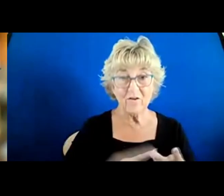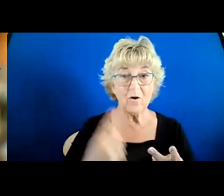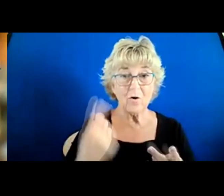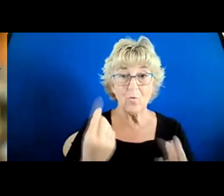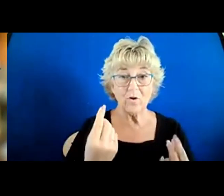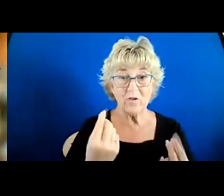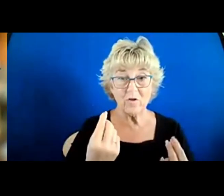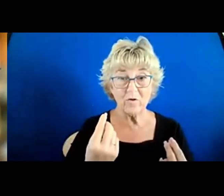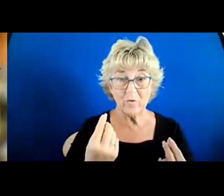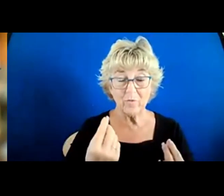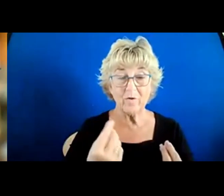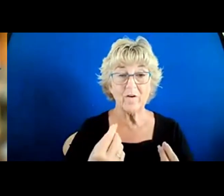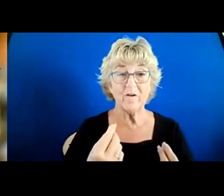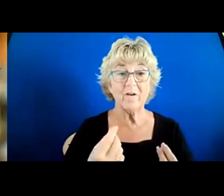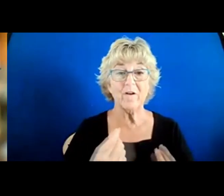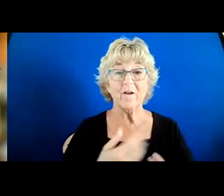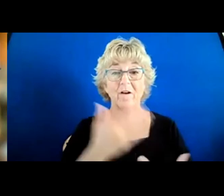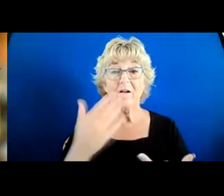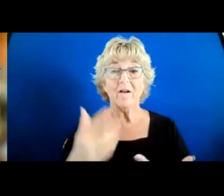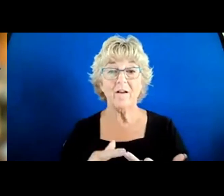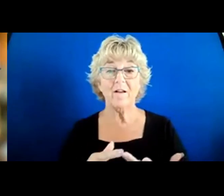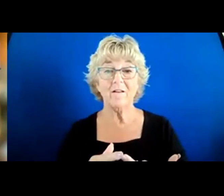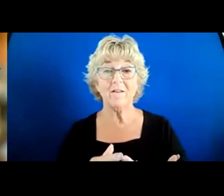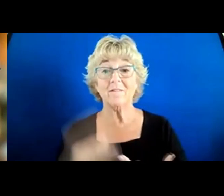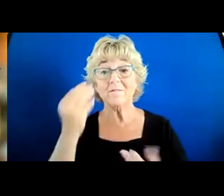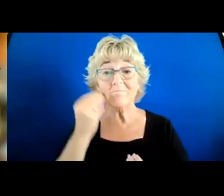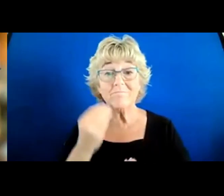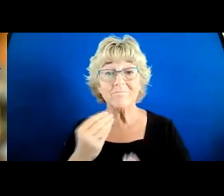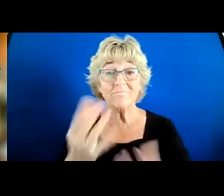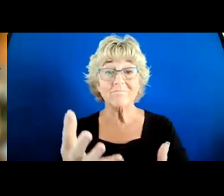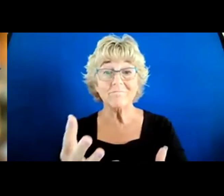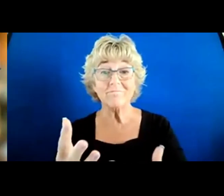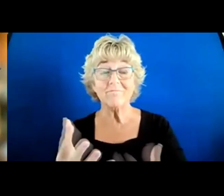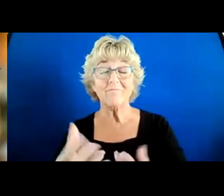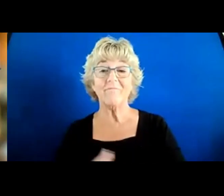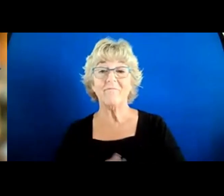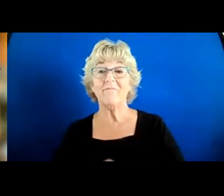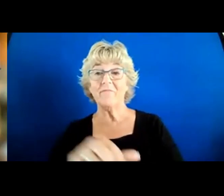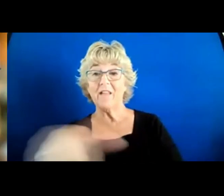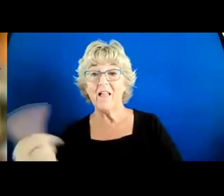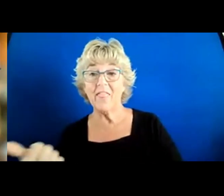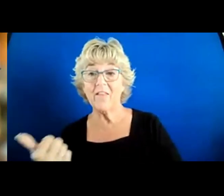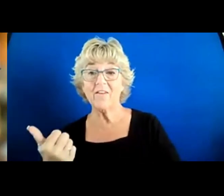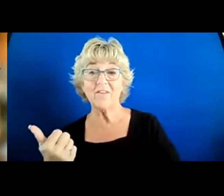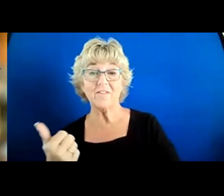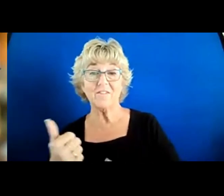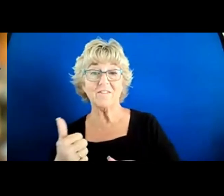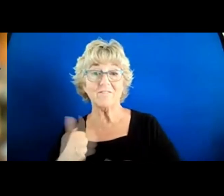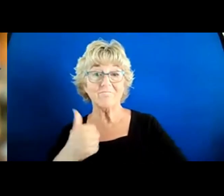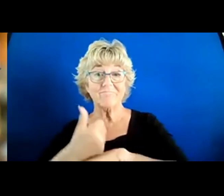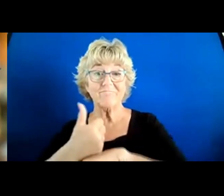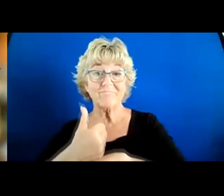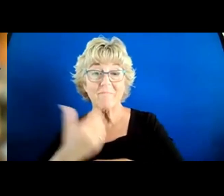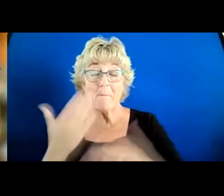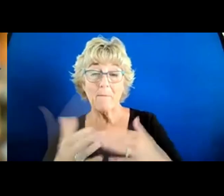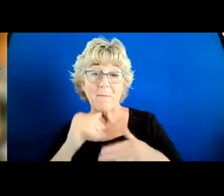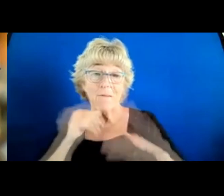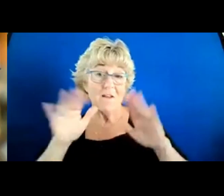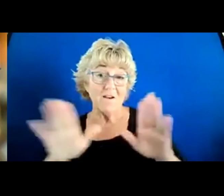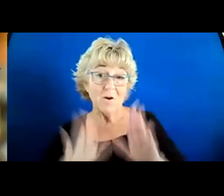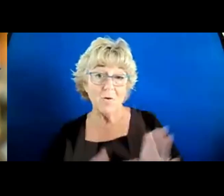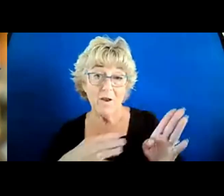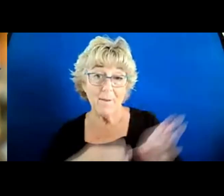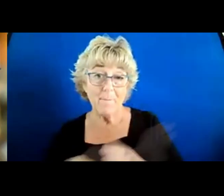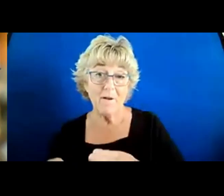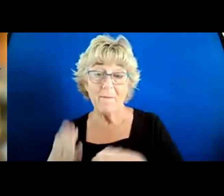you intended with that plan. But then you communicate it, and it gets executed by other people. And maybe the plan wasn't great. Maybe it